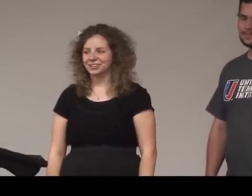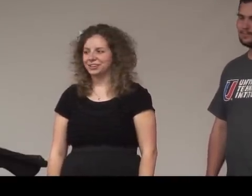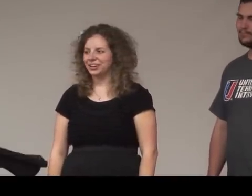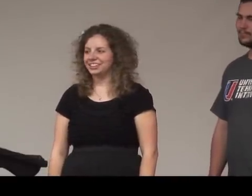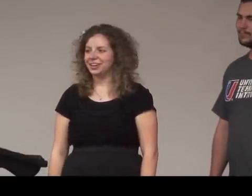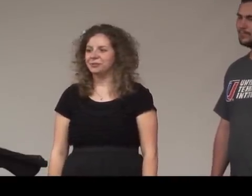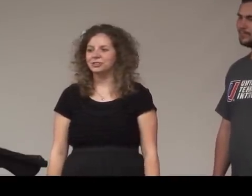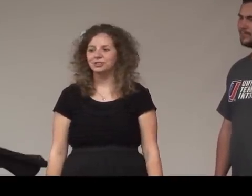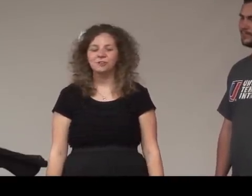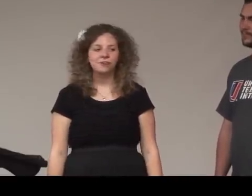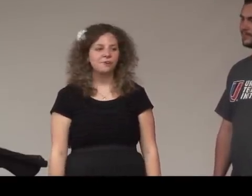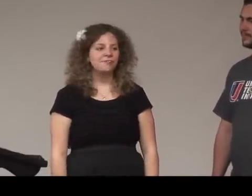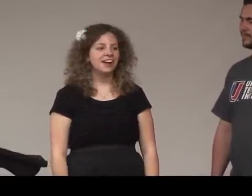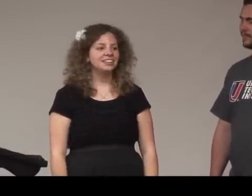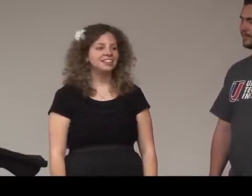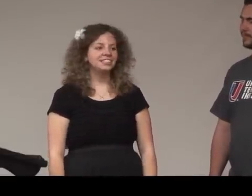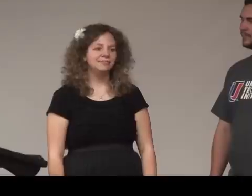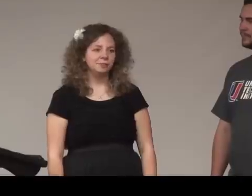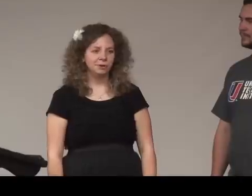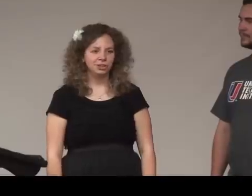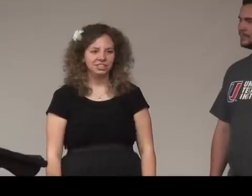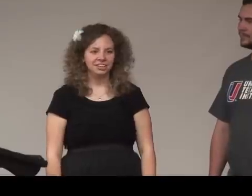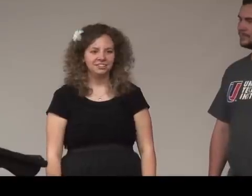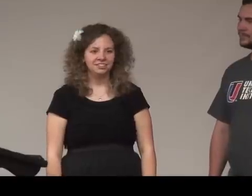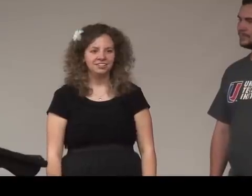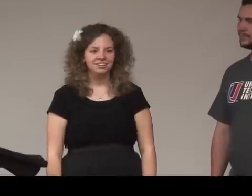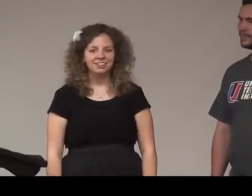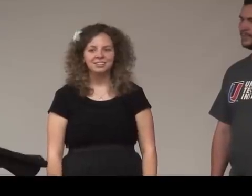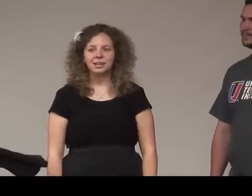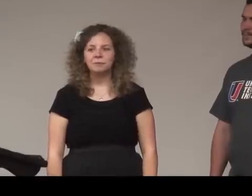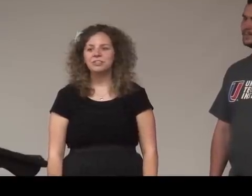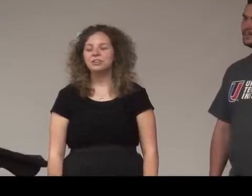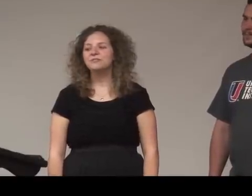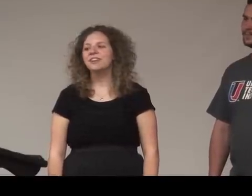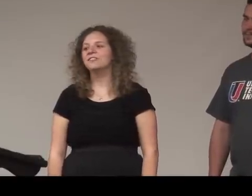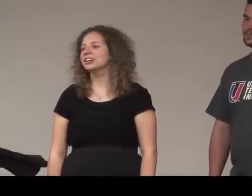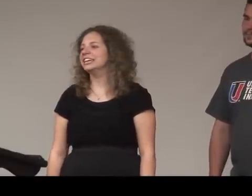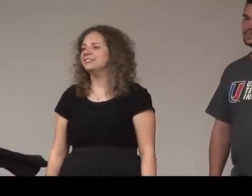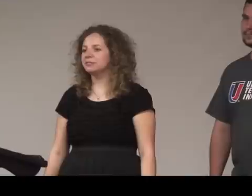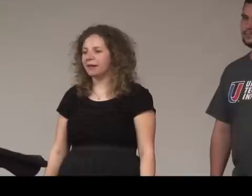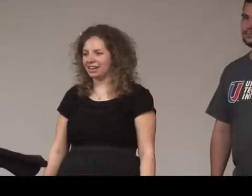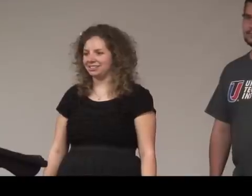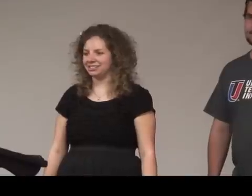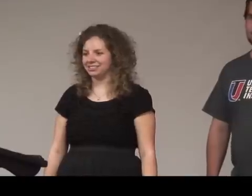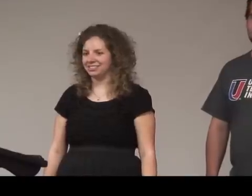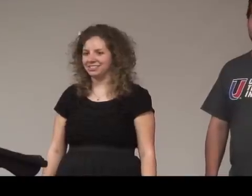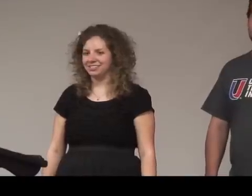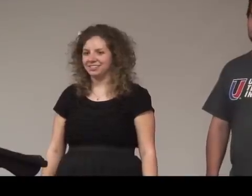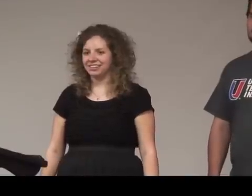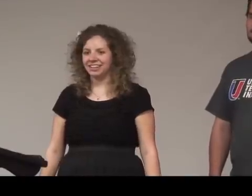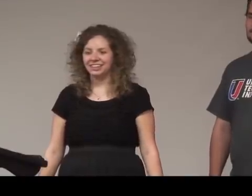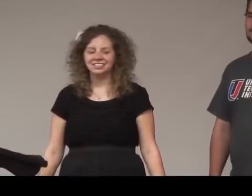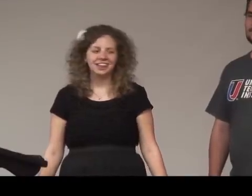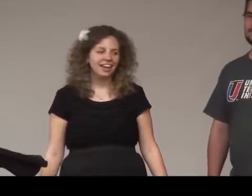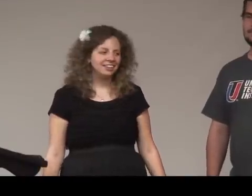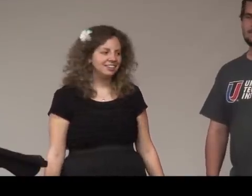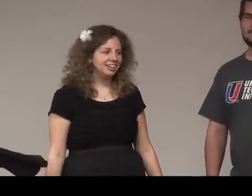good good now i you to go find a different person someone that you've never even met and silently